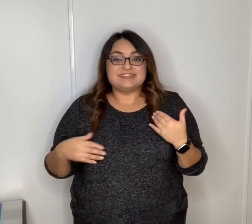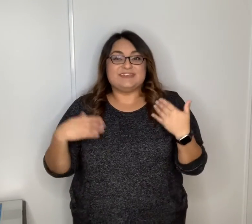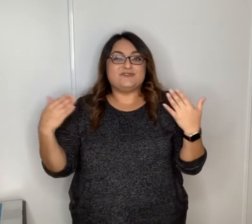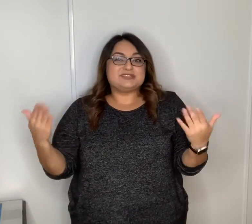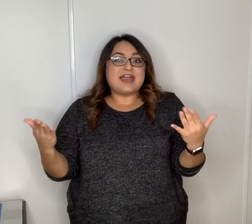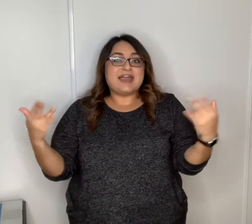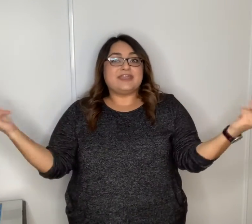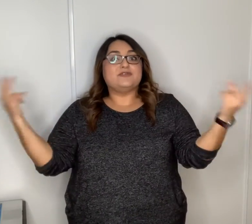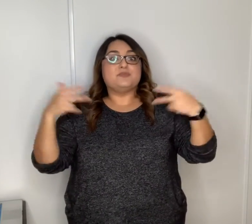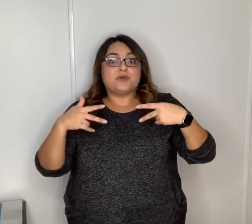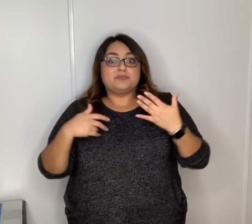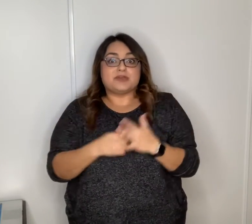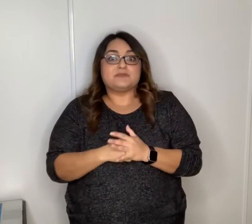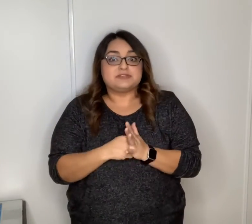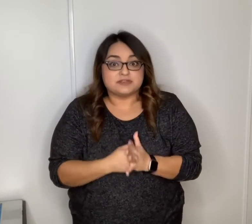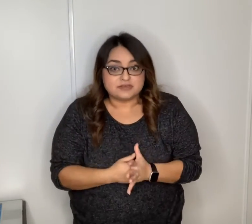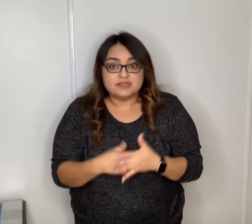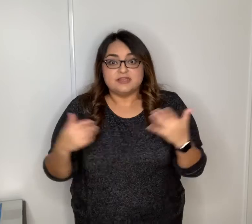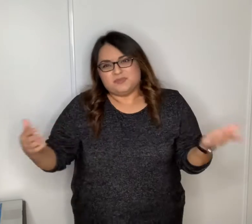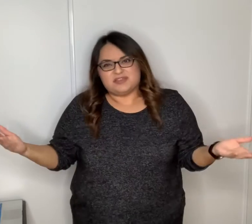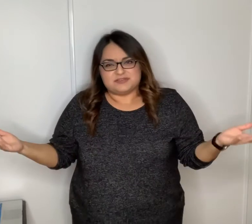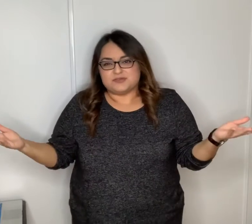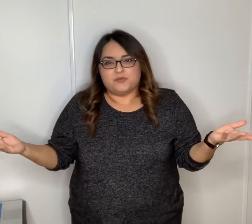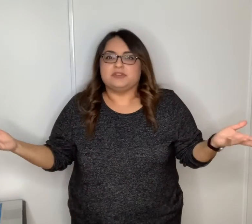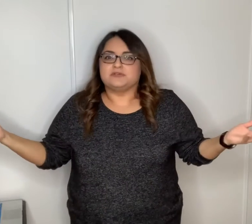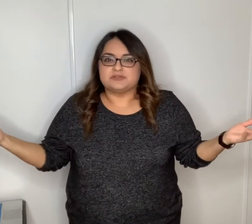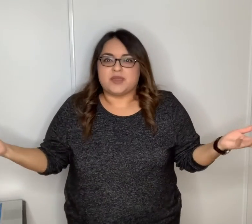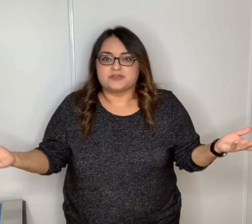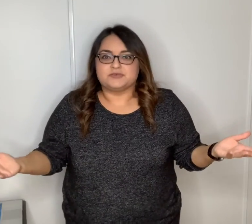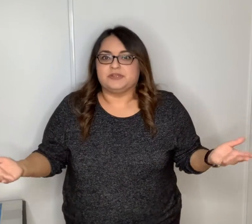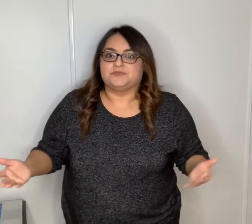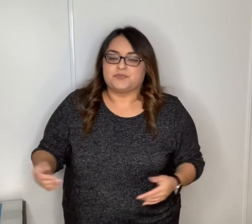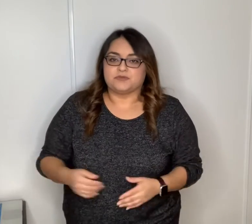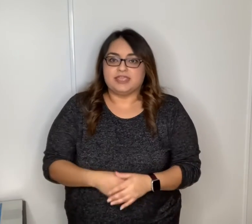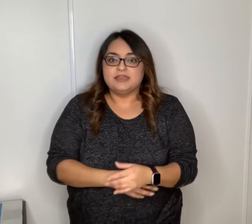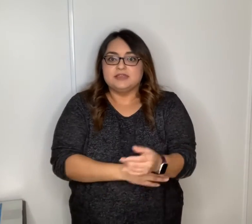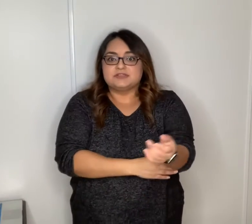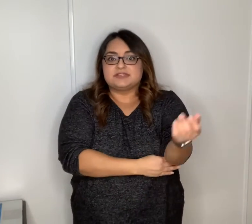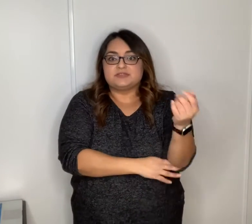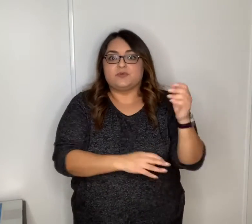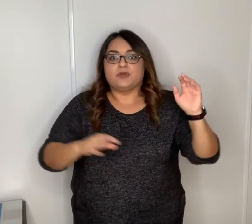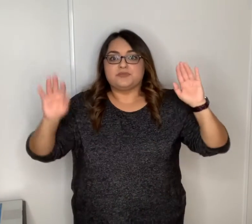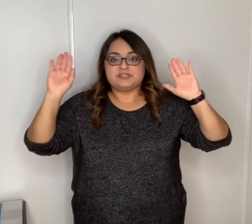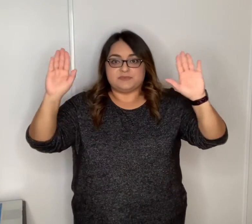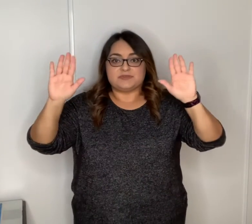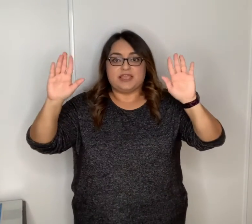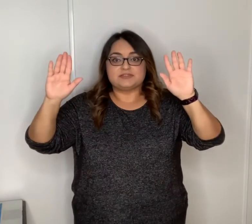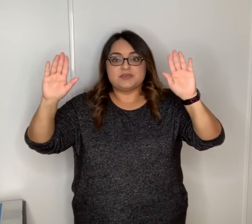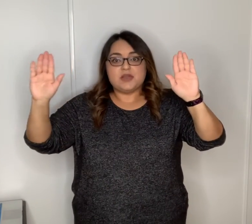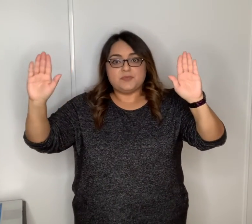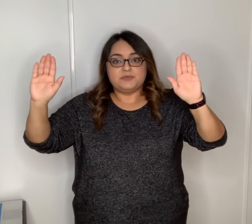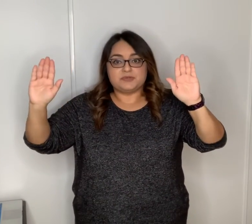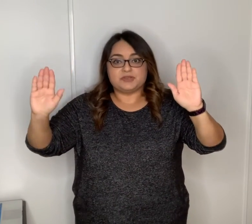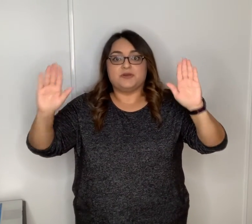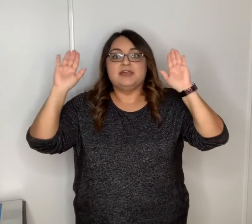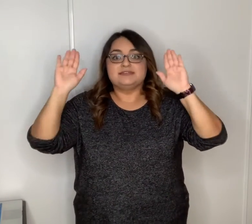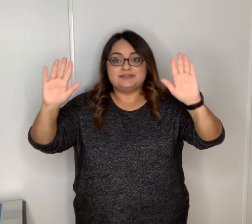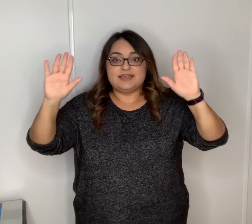if you tie you both bow to each other because no one there was no actual winner okay so let's do it one more time so hands go up we're gonna go se